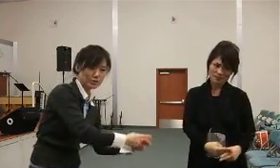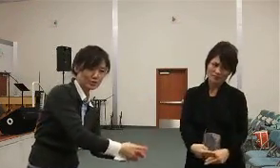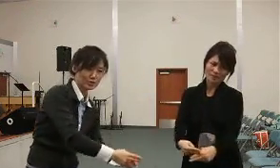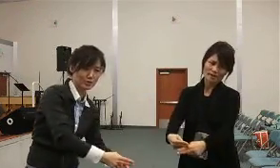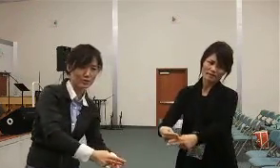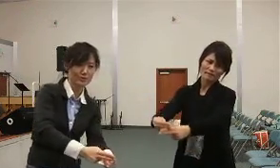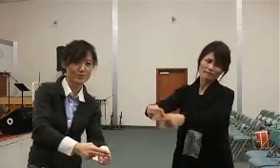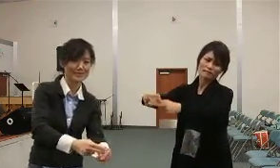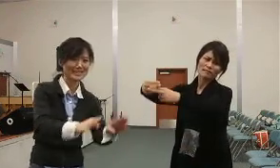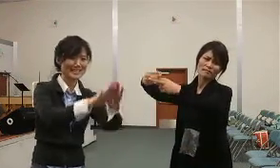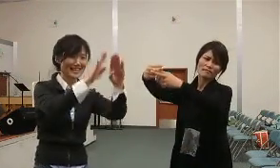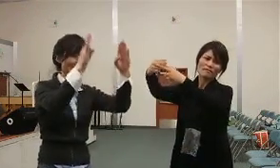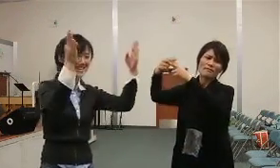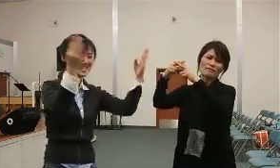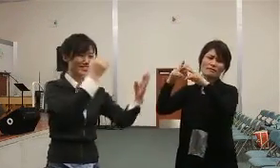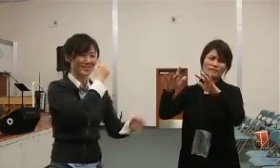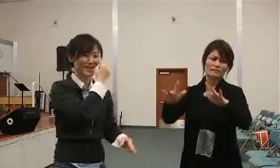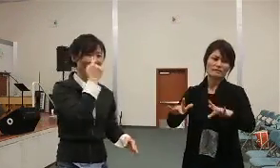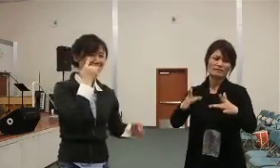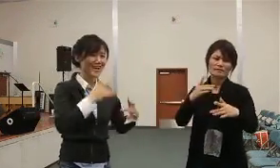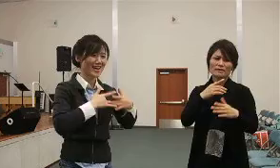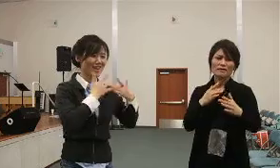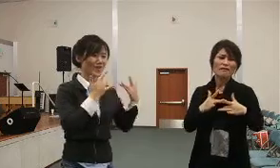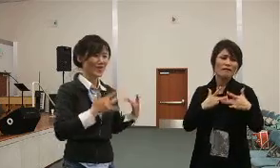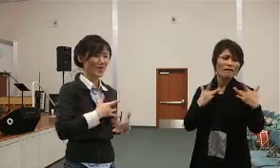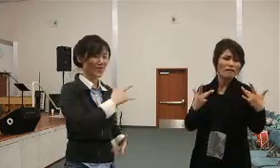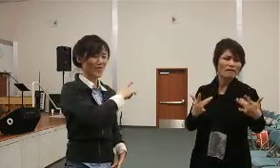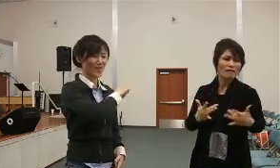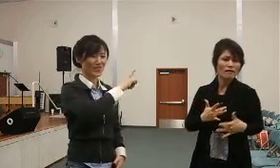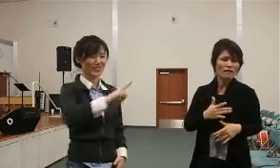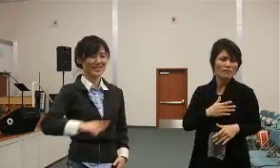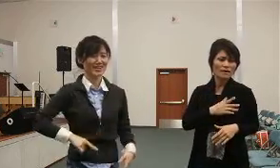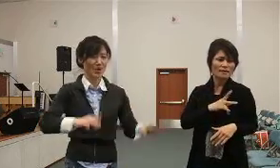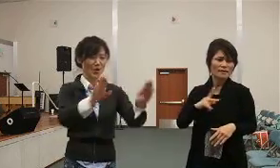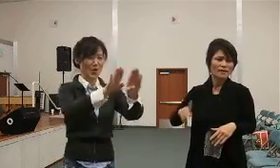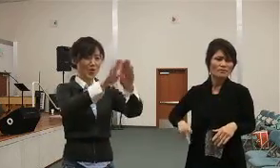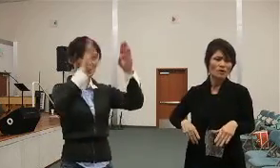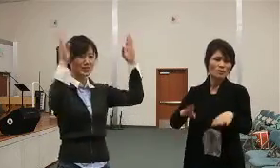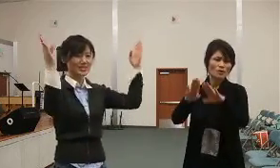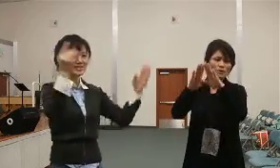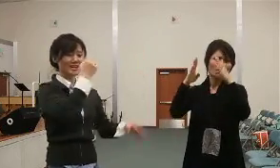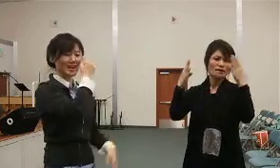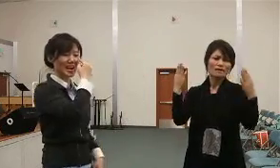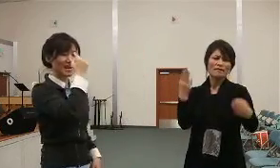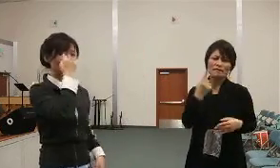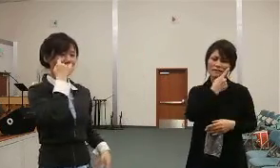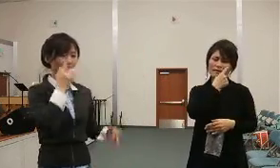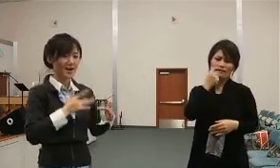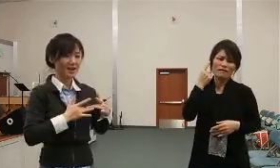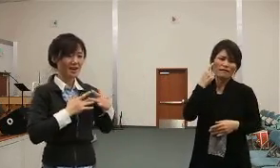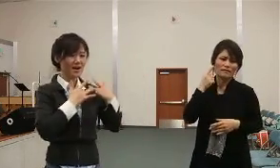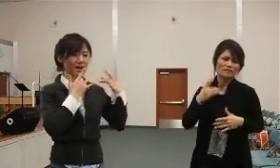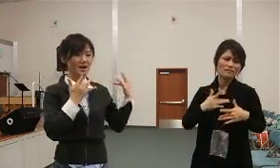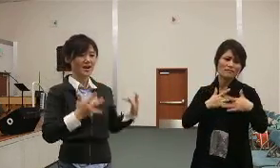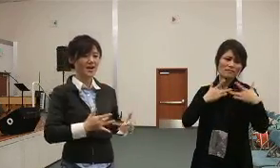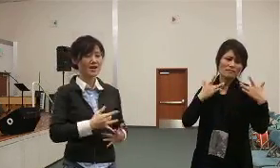Open the eyes of my heart, Lord, open the eyes of my heart,